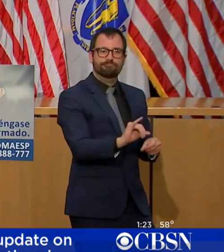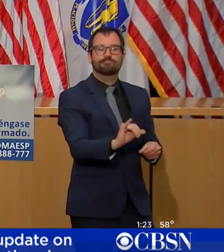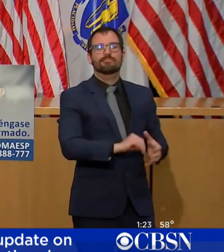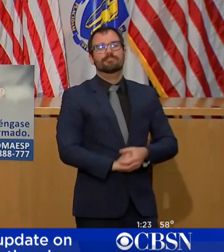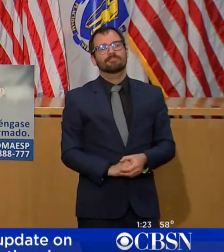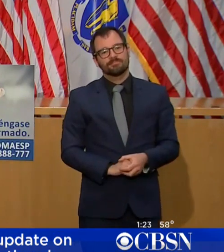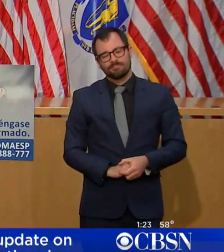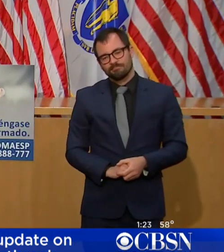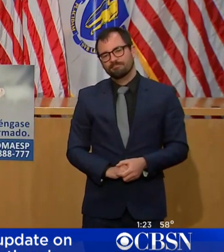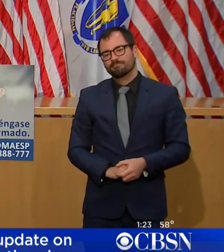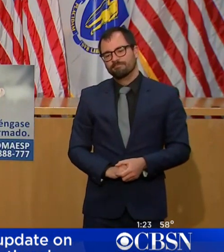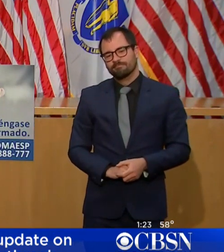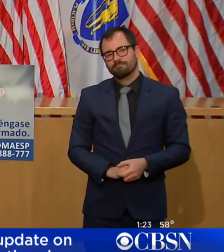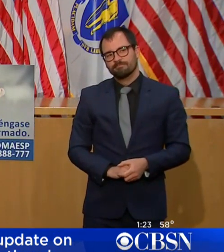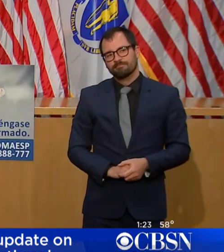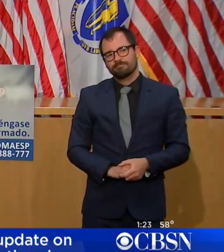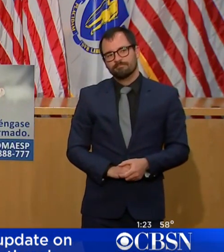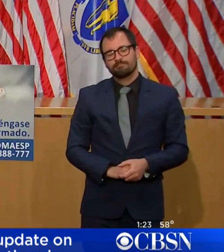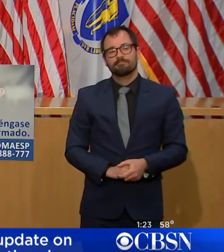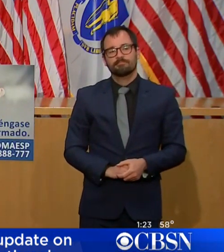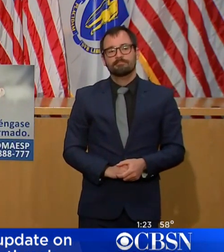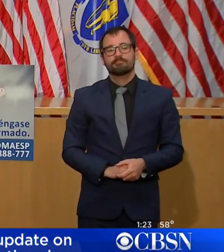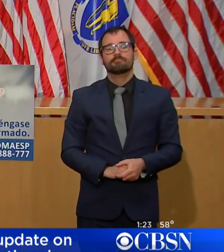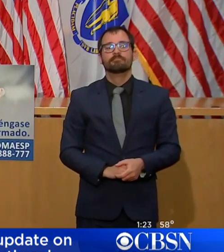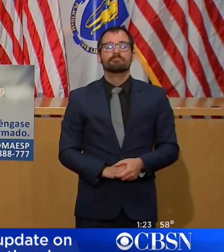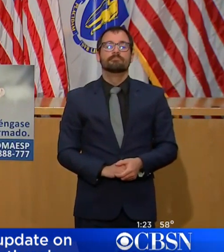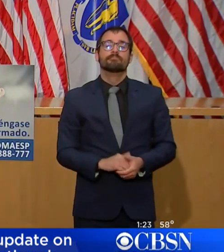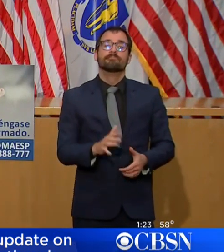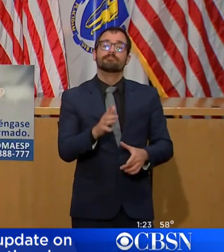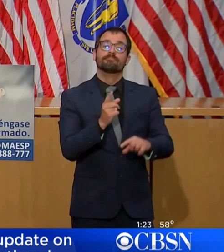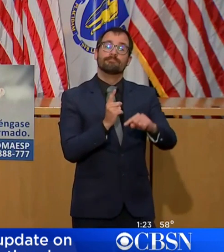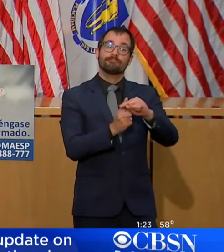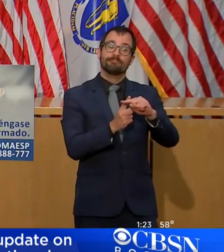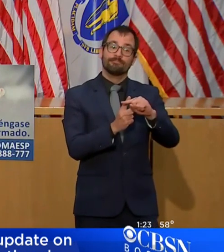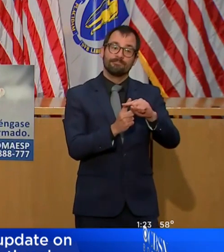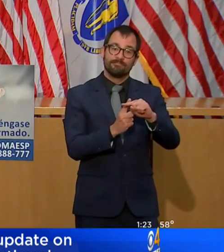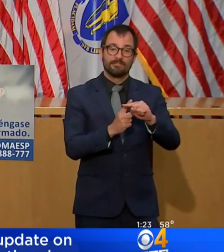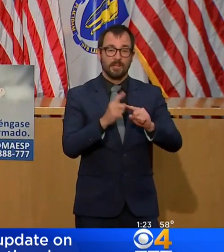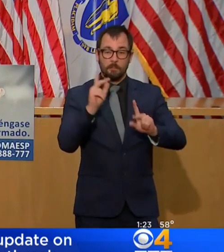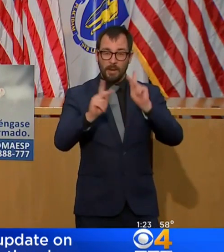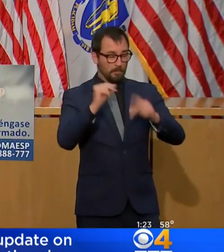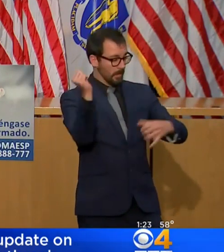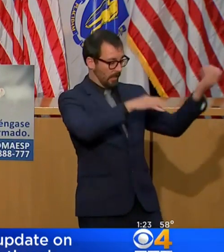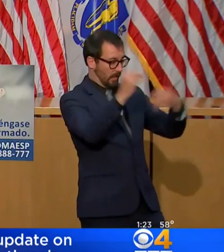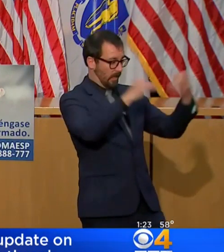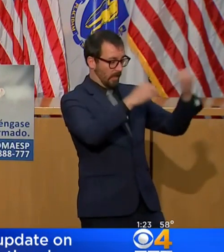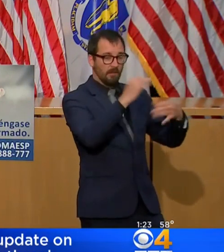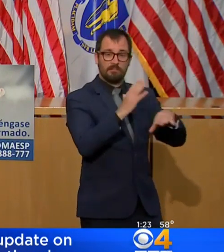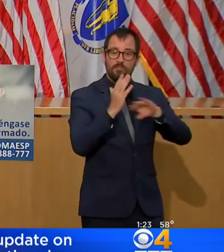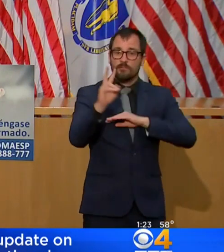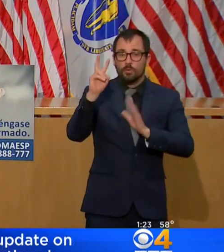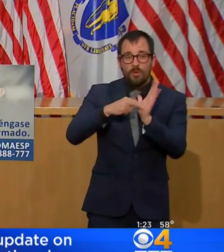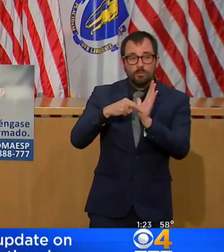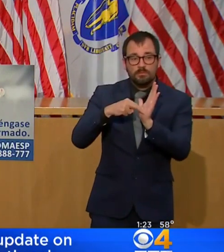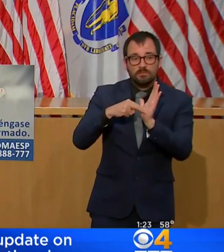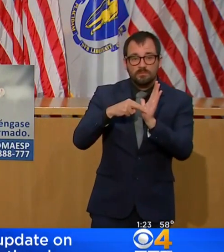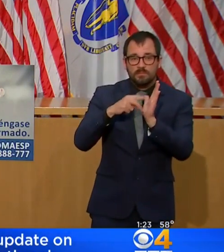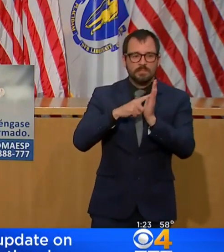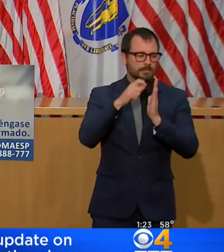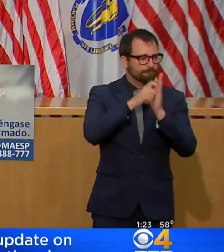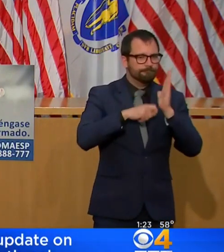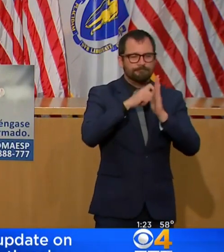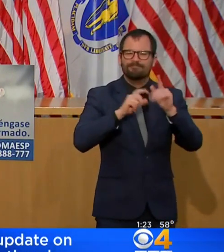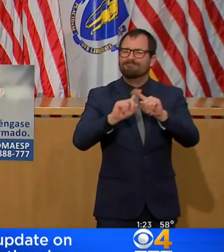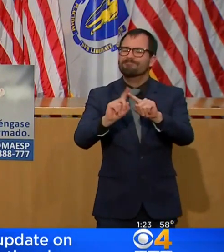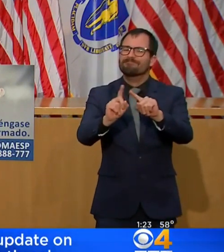has received written comments from more than 2,200 employers and organizations, and we are obviously extremely grateful to the